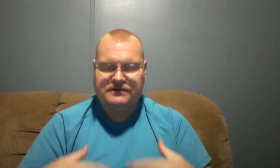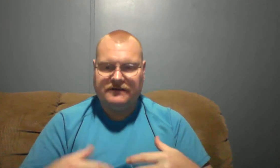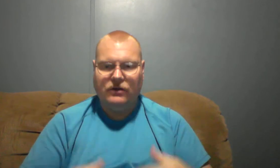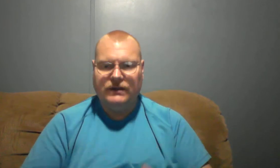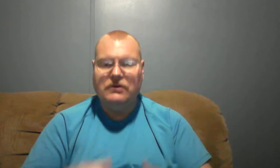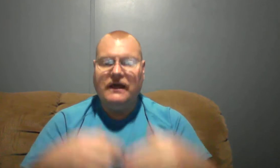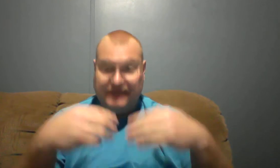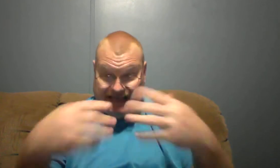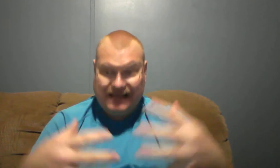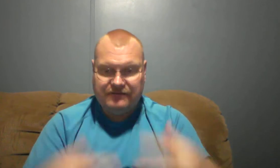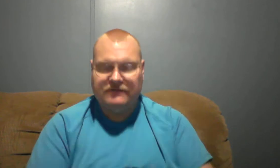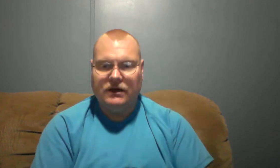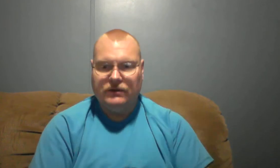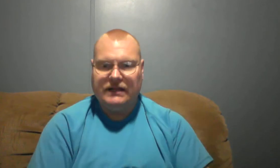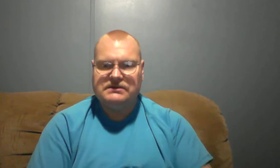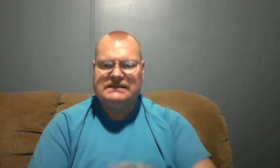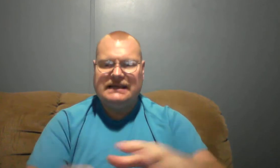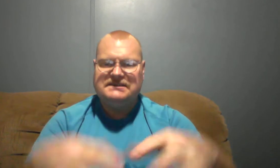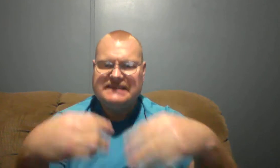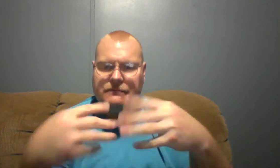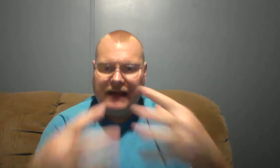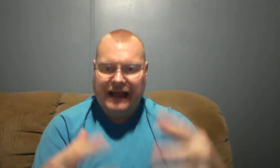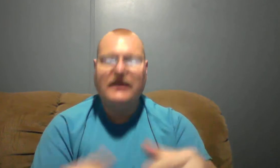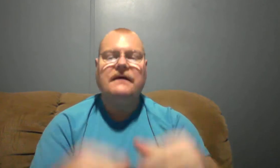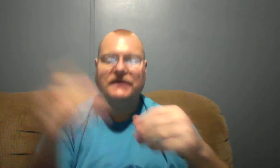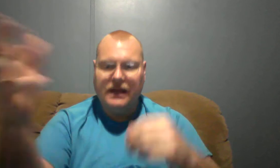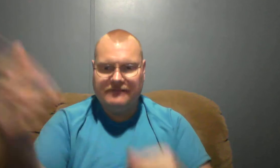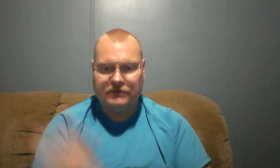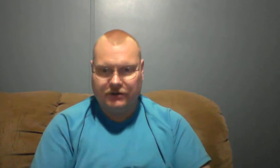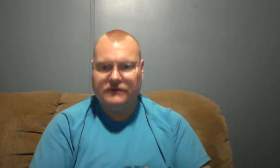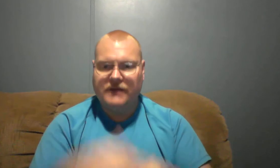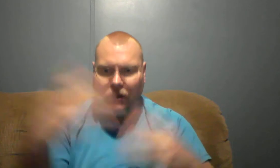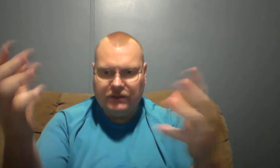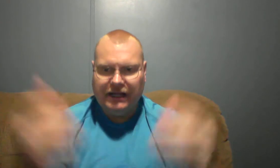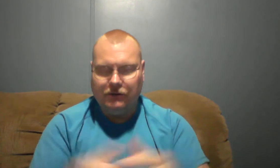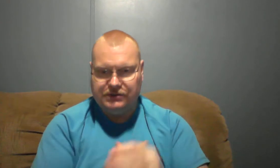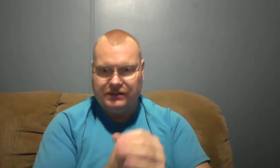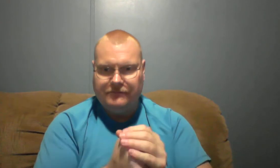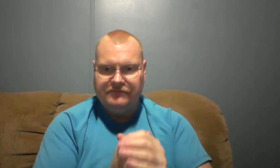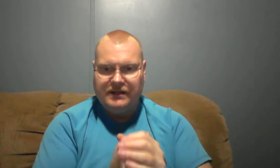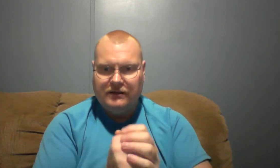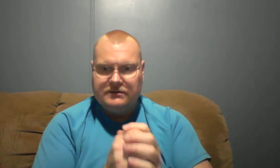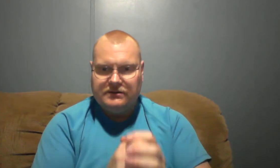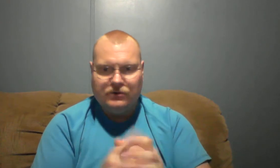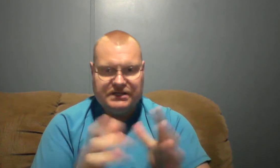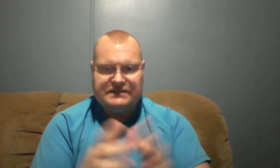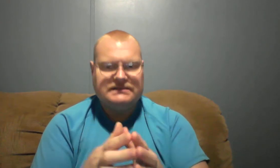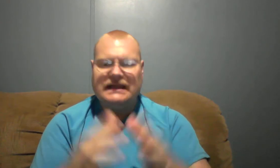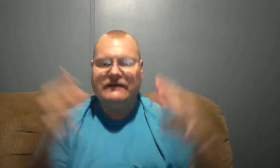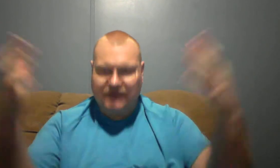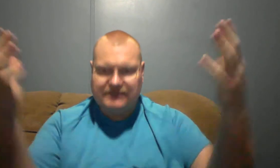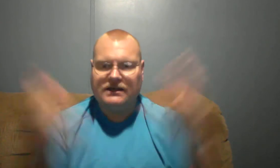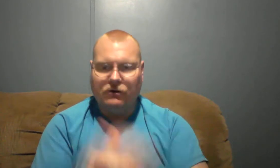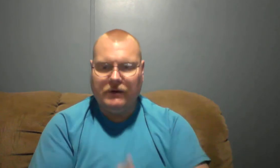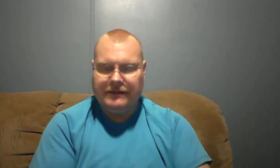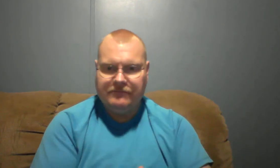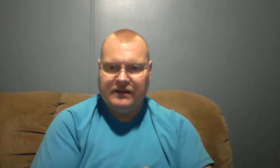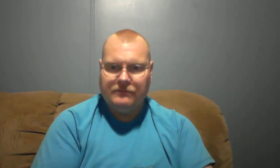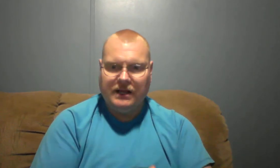of the Holy Ghost, the gift of the Holy Ghost. He said he'd send back the Comforter, the Holy Ghost. Lord Jesus said, I've got to go away. Because